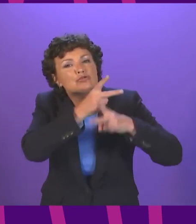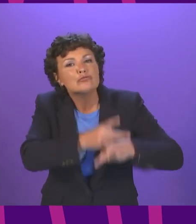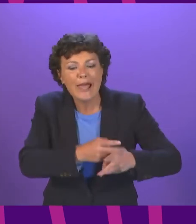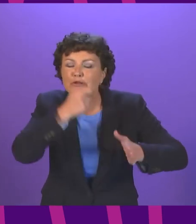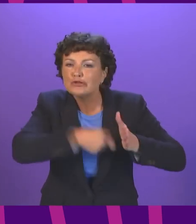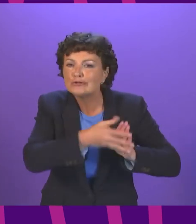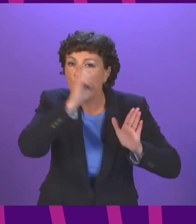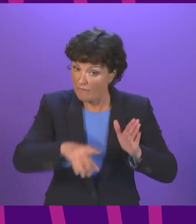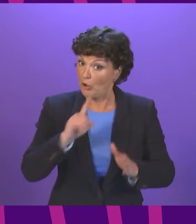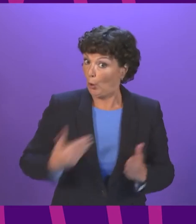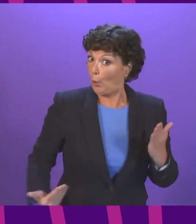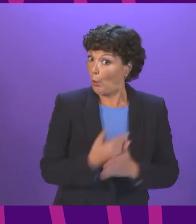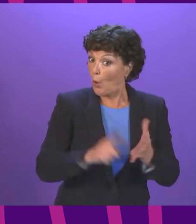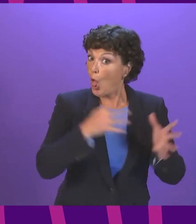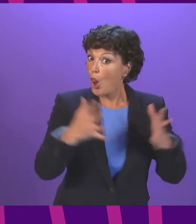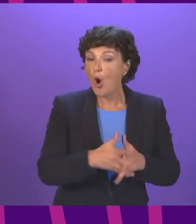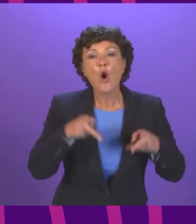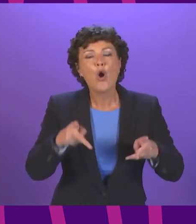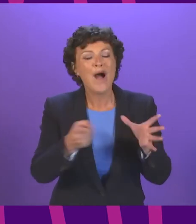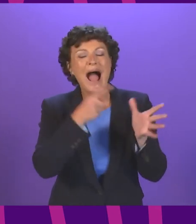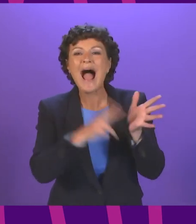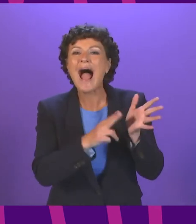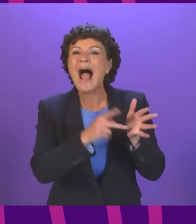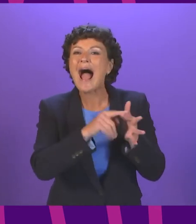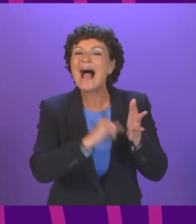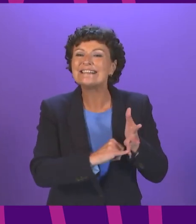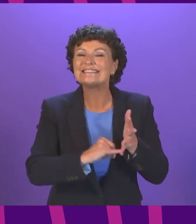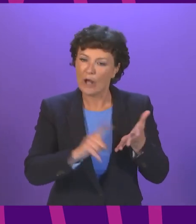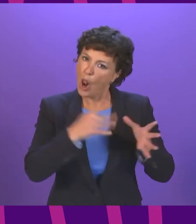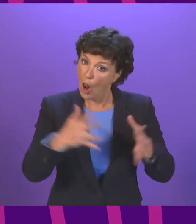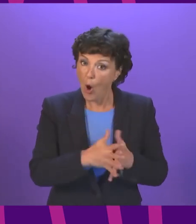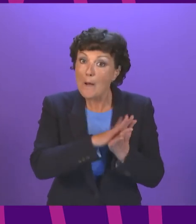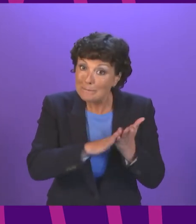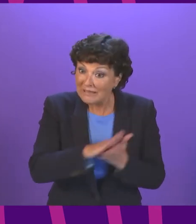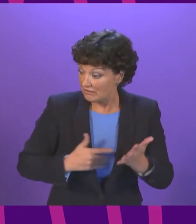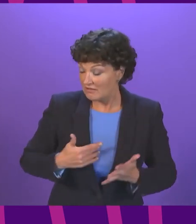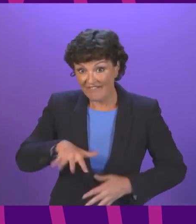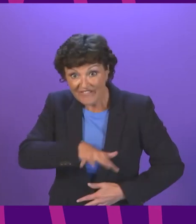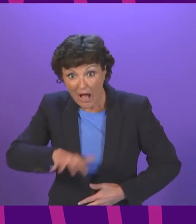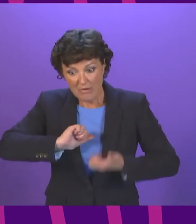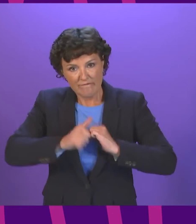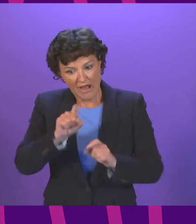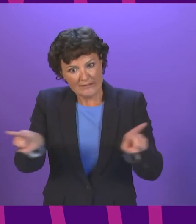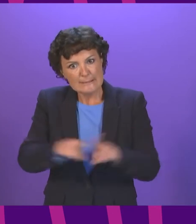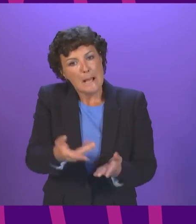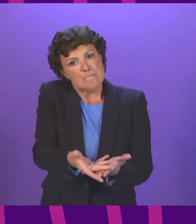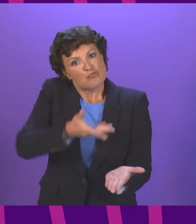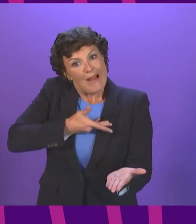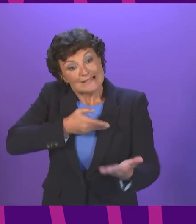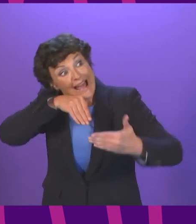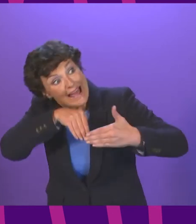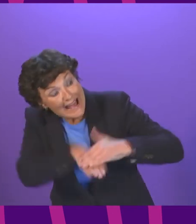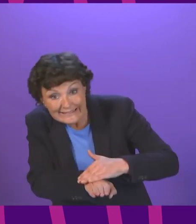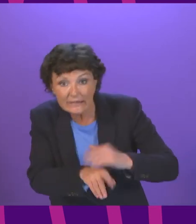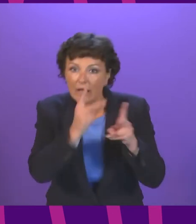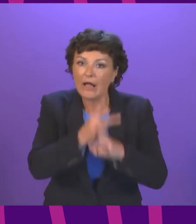Anne's law, giving nominated relatives or friends the same access rights to care homes as staff. Signing officer, I